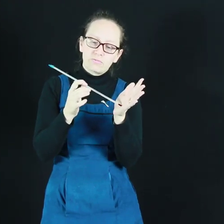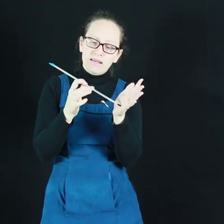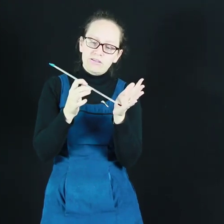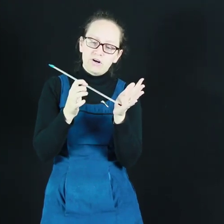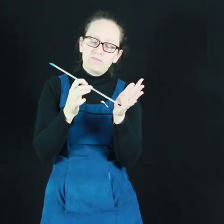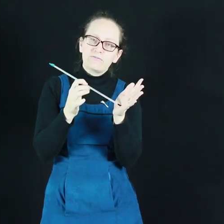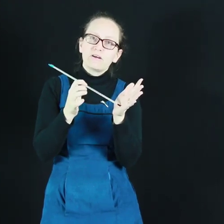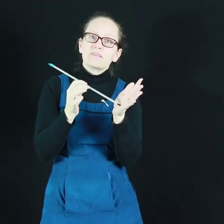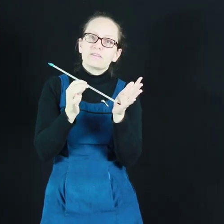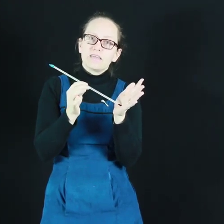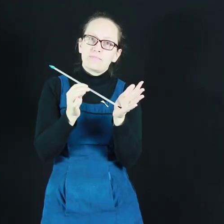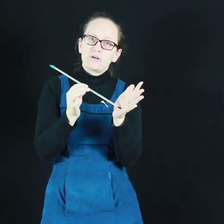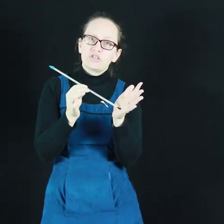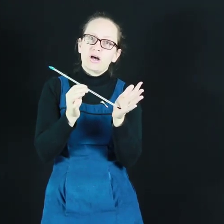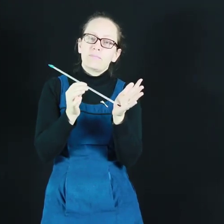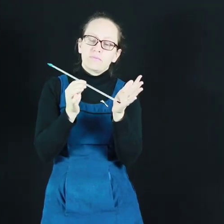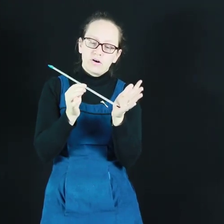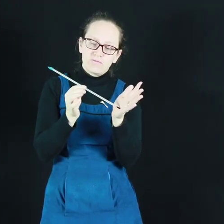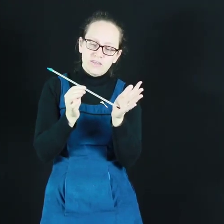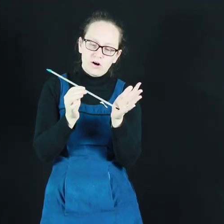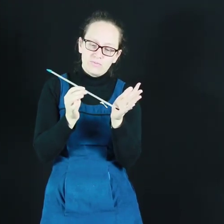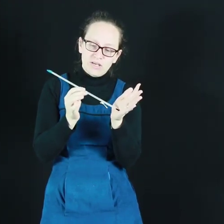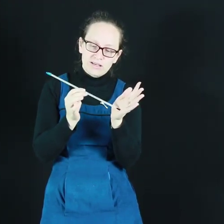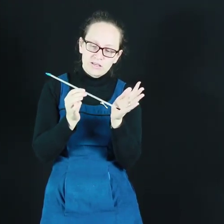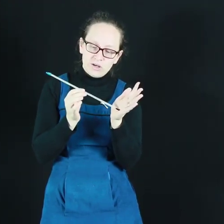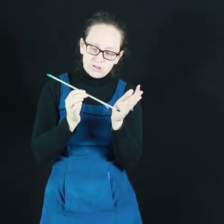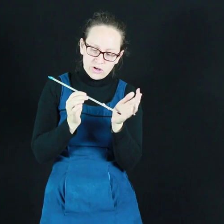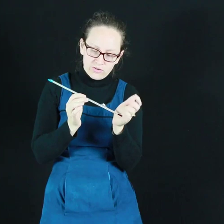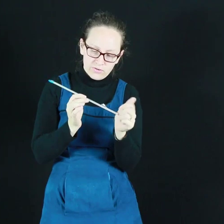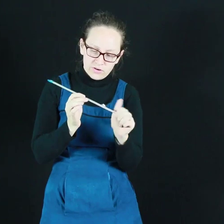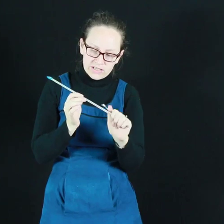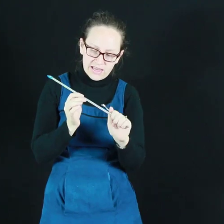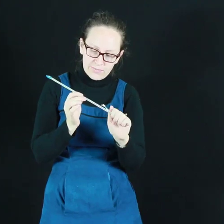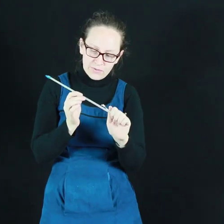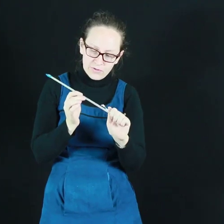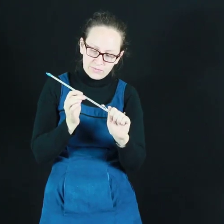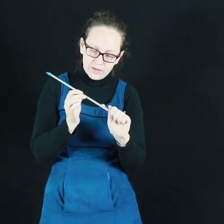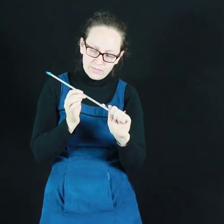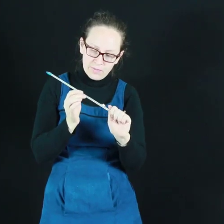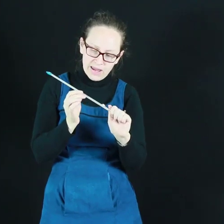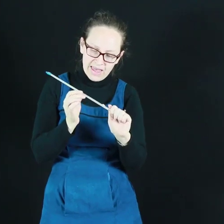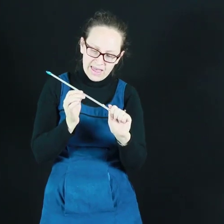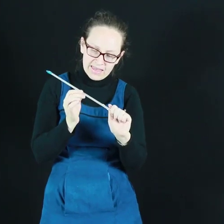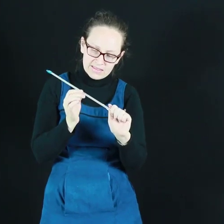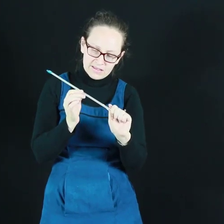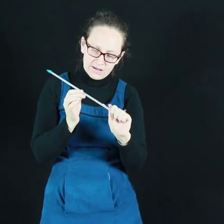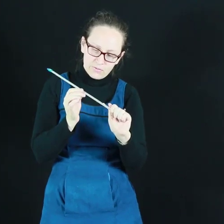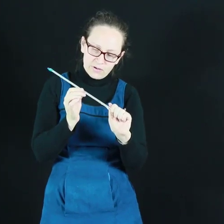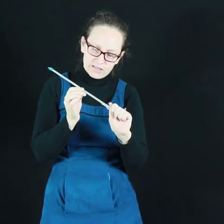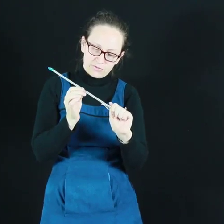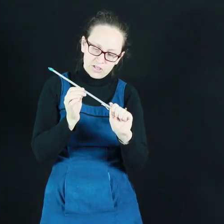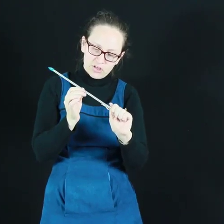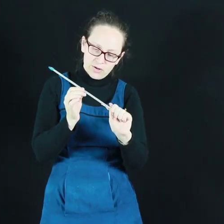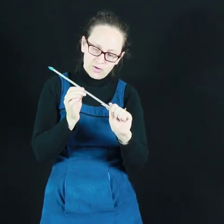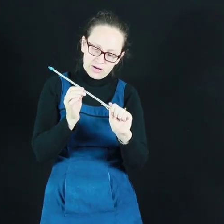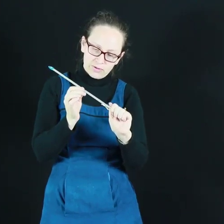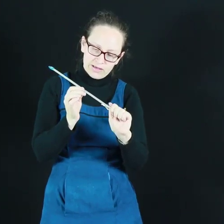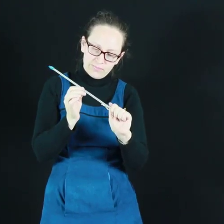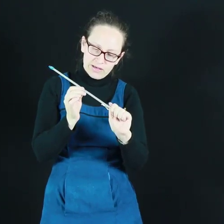read off the temperature of the object. So for example, my hand, when it's reached thermal equilibrium